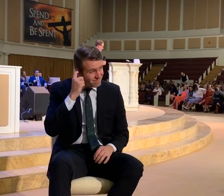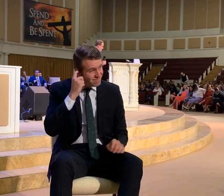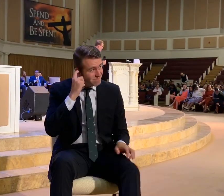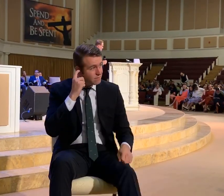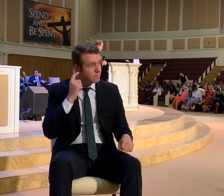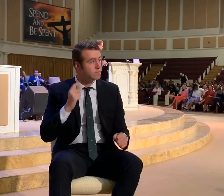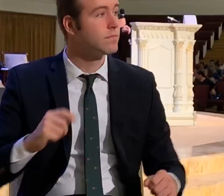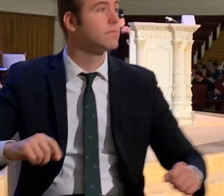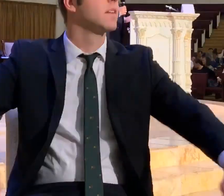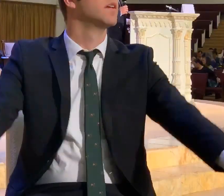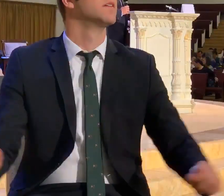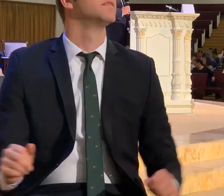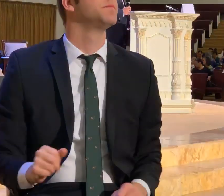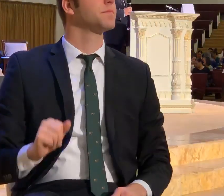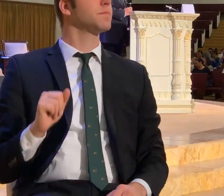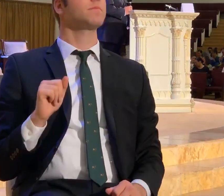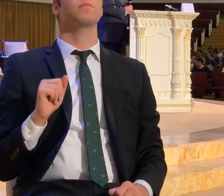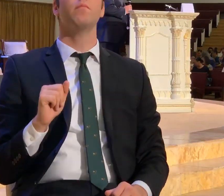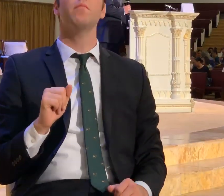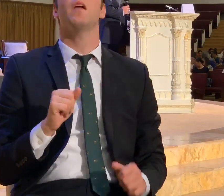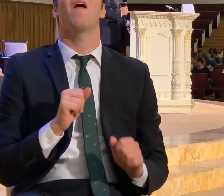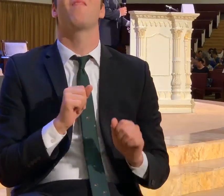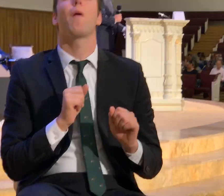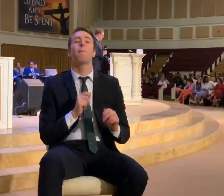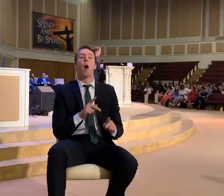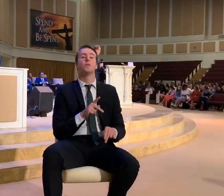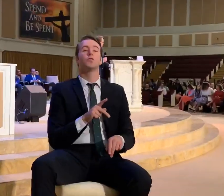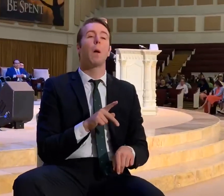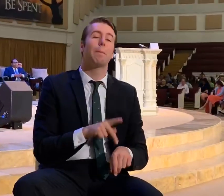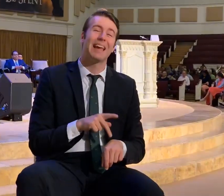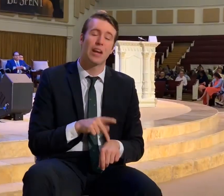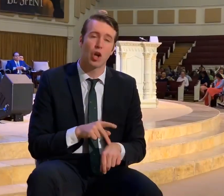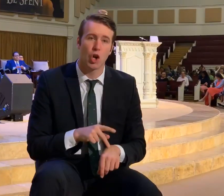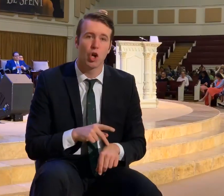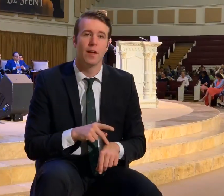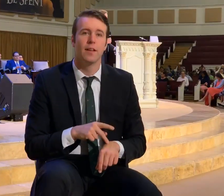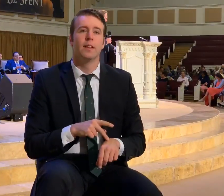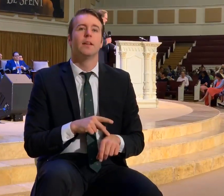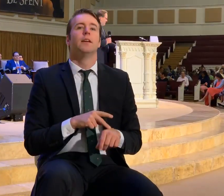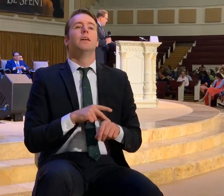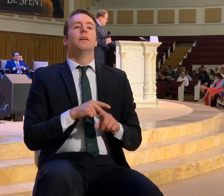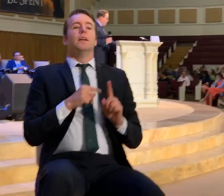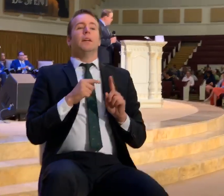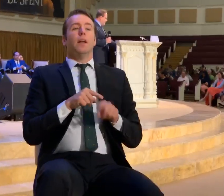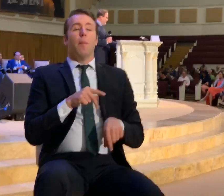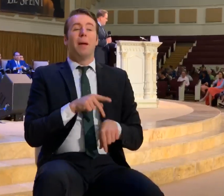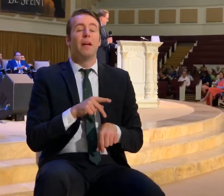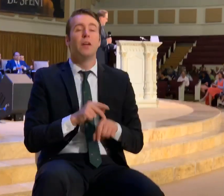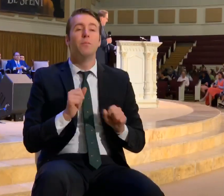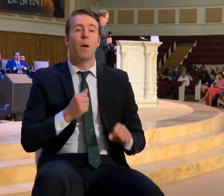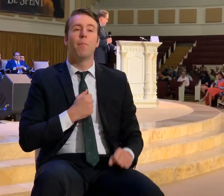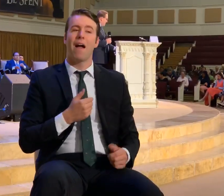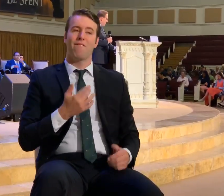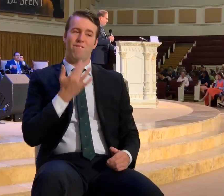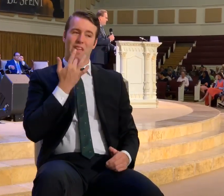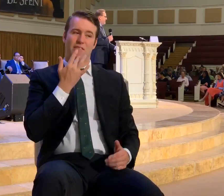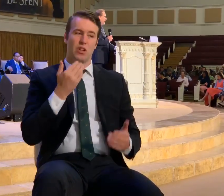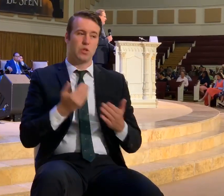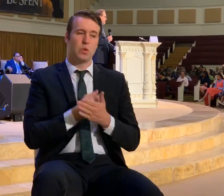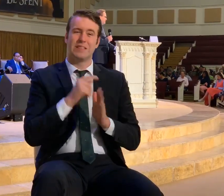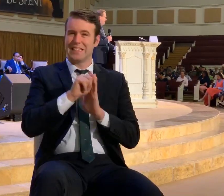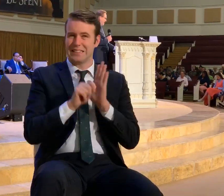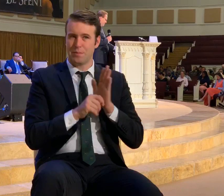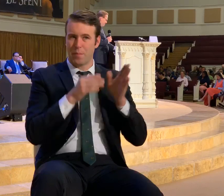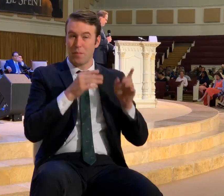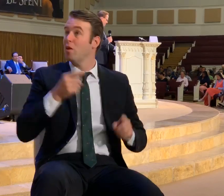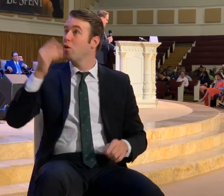The apostle Peter is probably my favorite New Testament character, other than